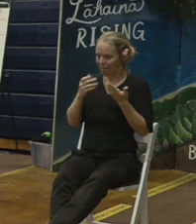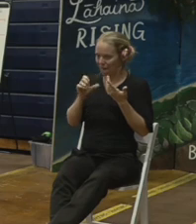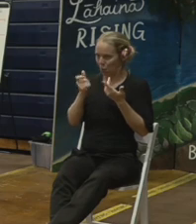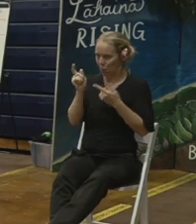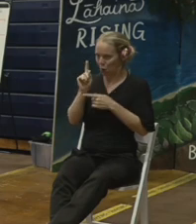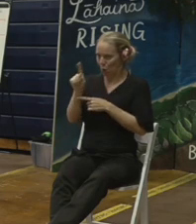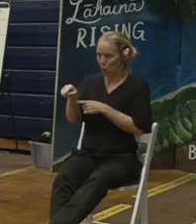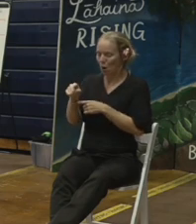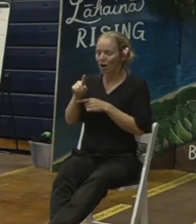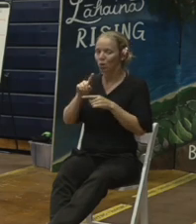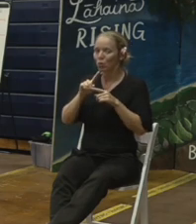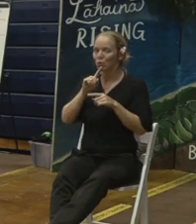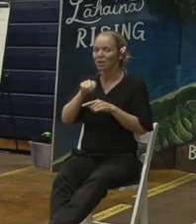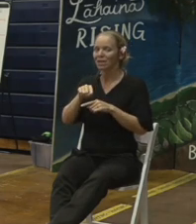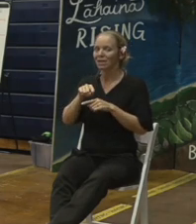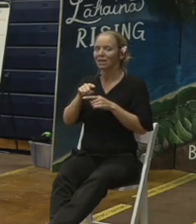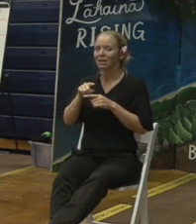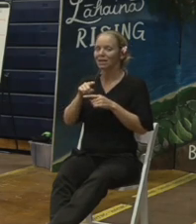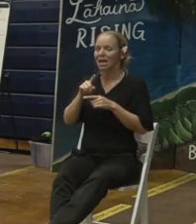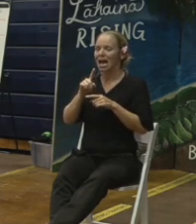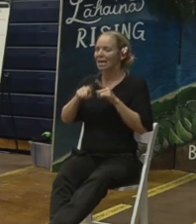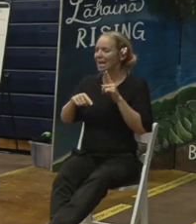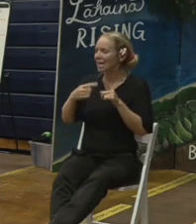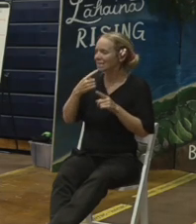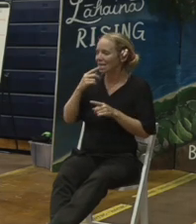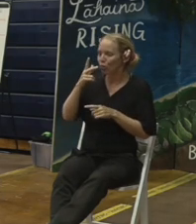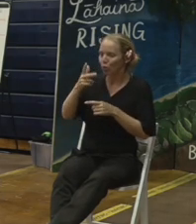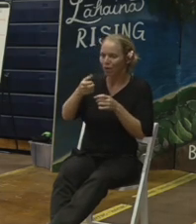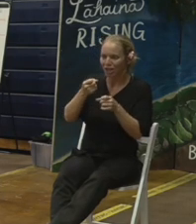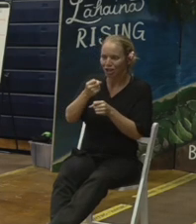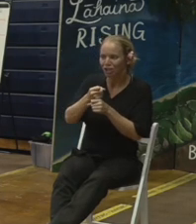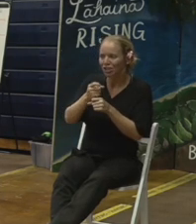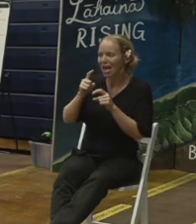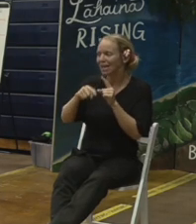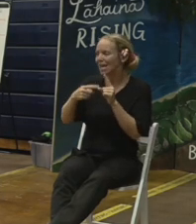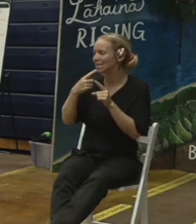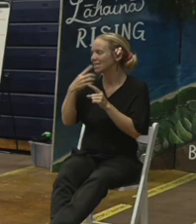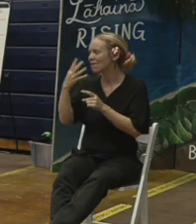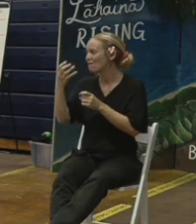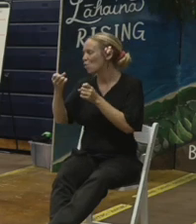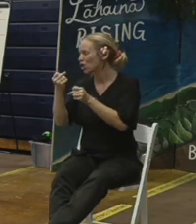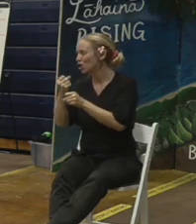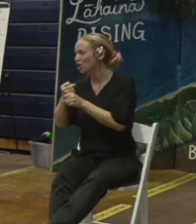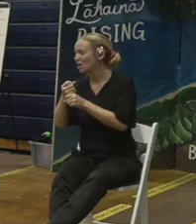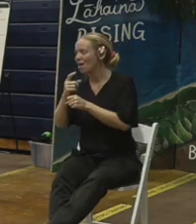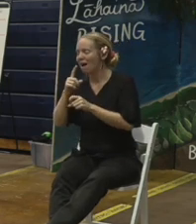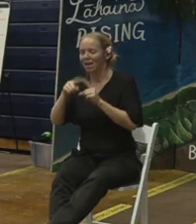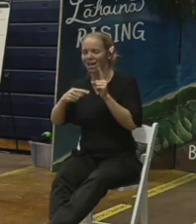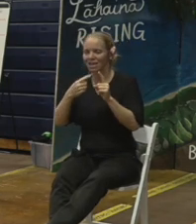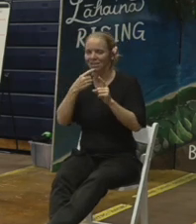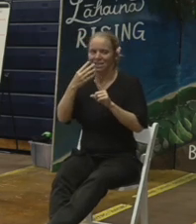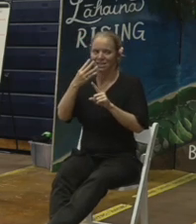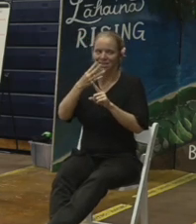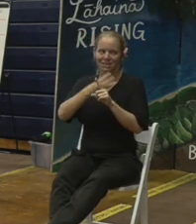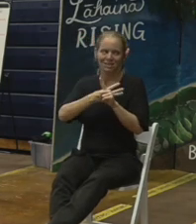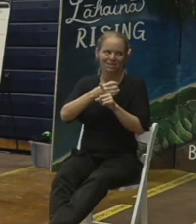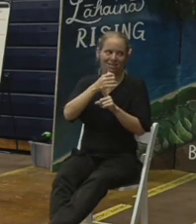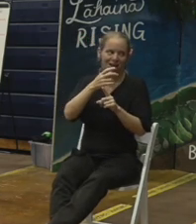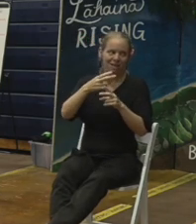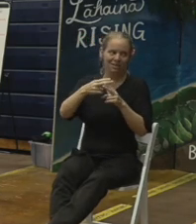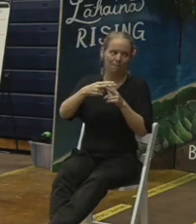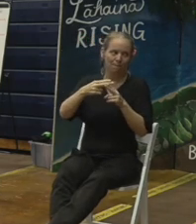I cannot give a numerical I cannot say three years I cannot say four years I cannot say six months so